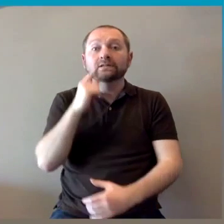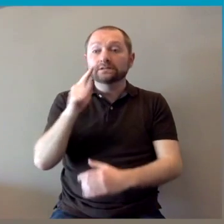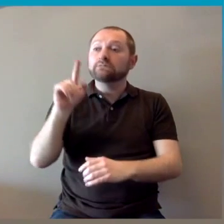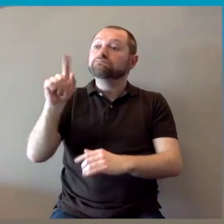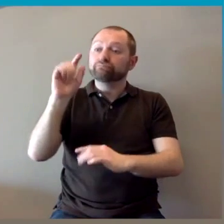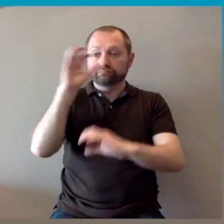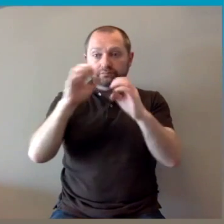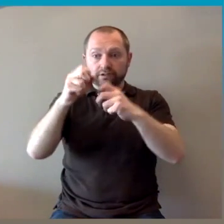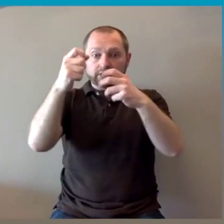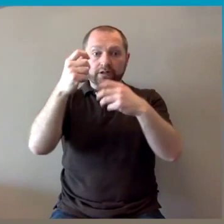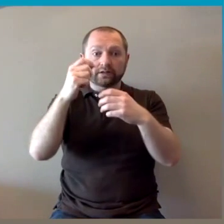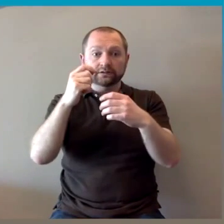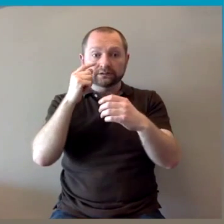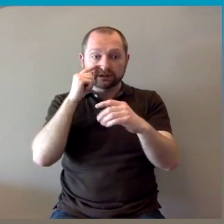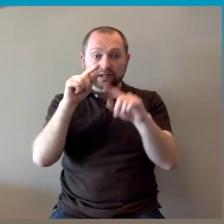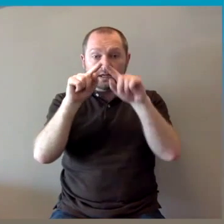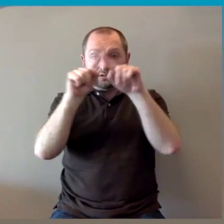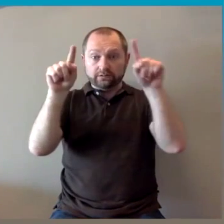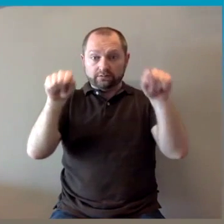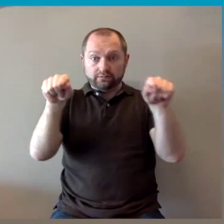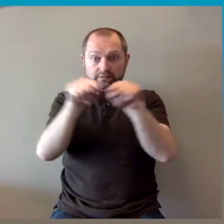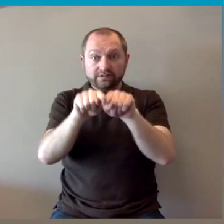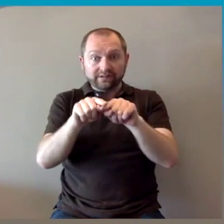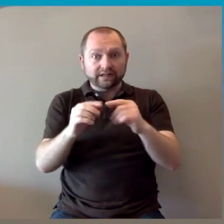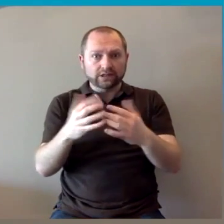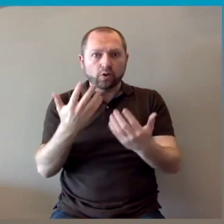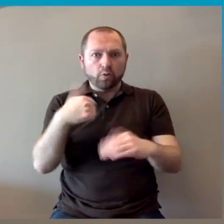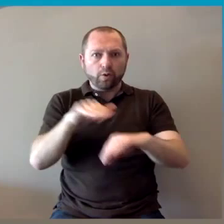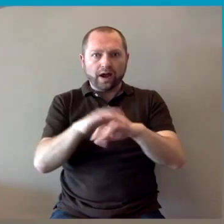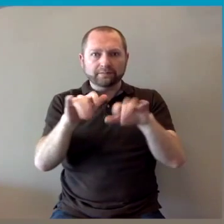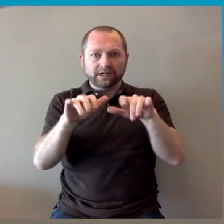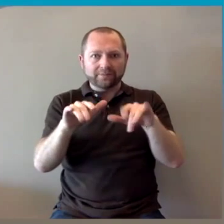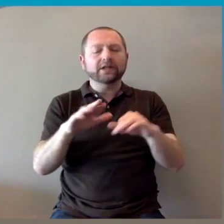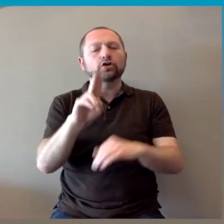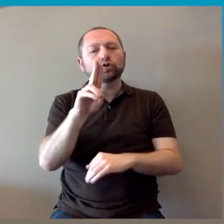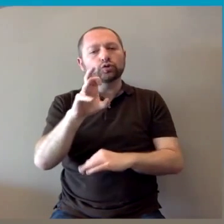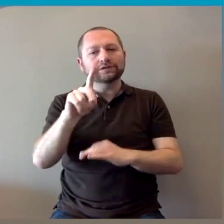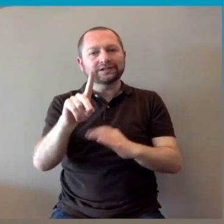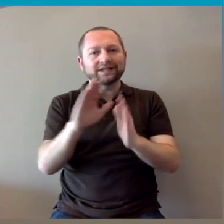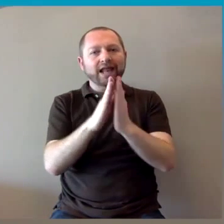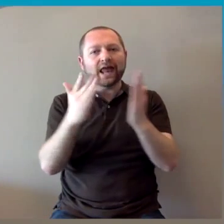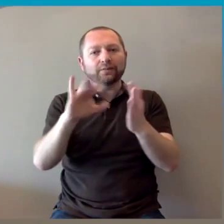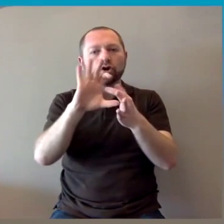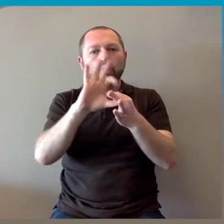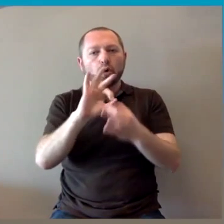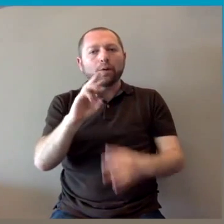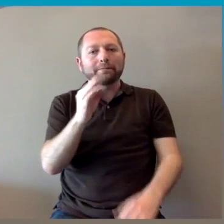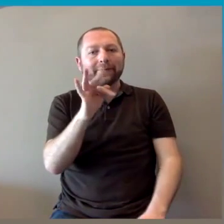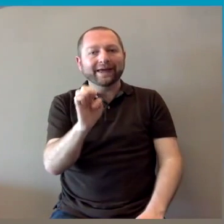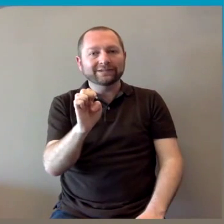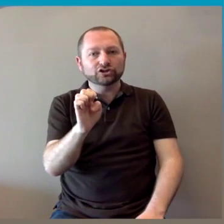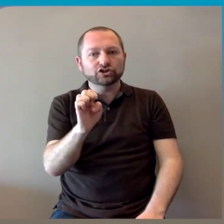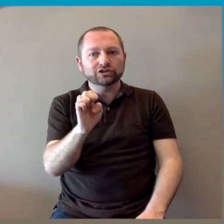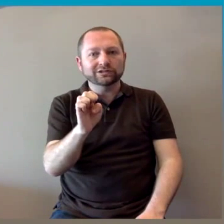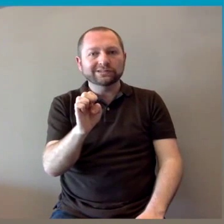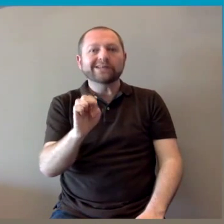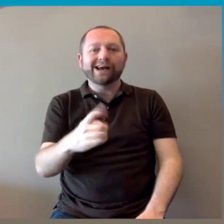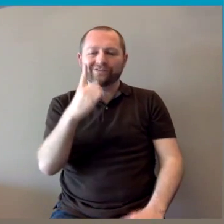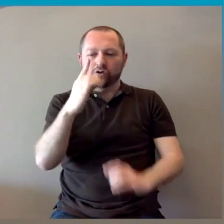And here's the example on the screen now. So this is a screenshot of the UCD Library homepage. You can see the OneSearch